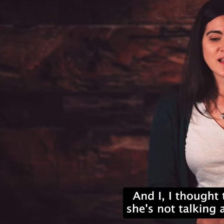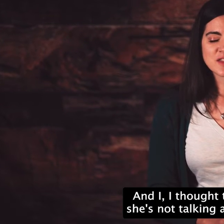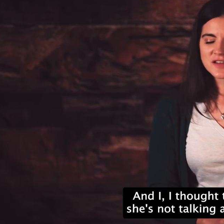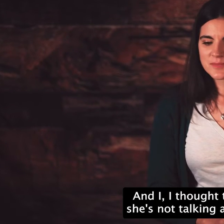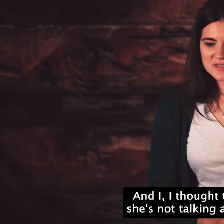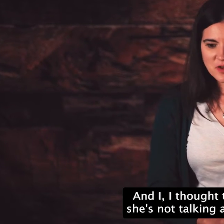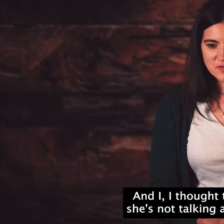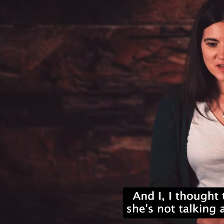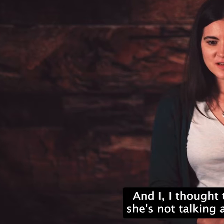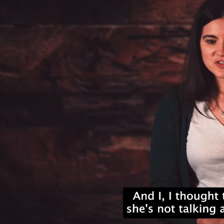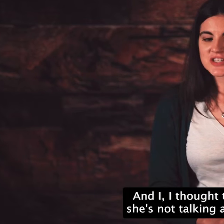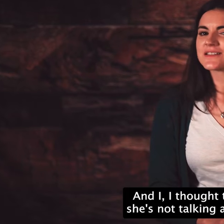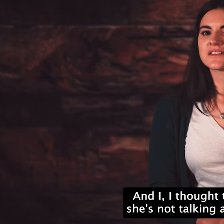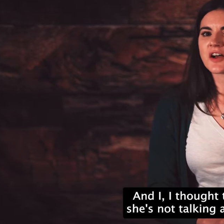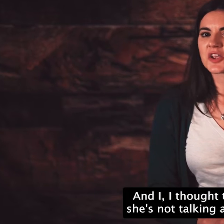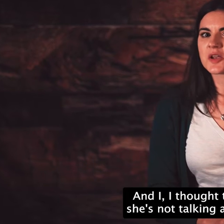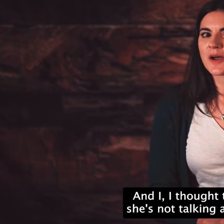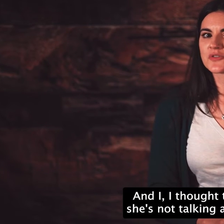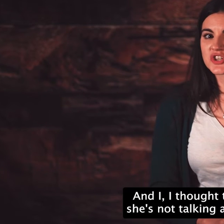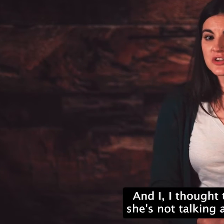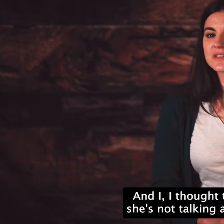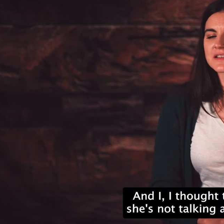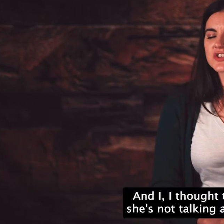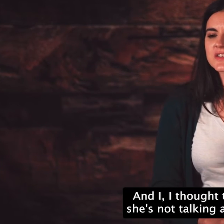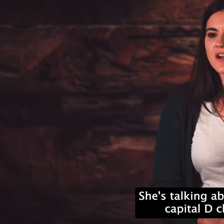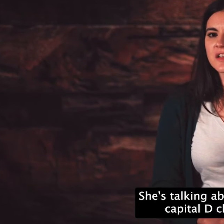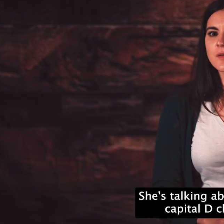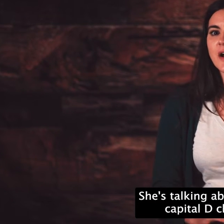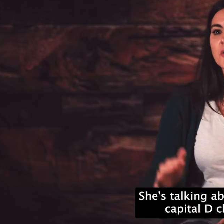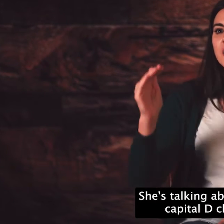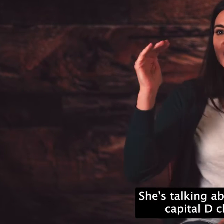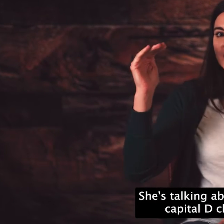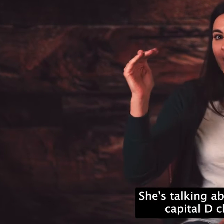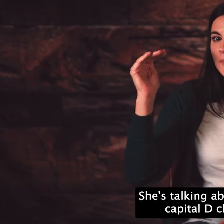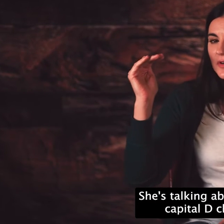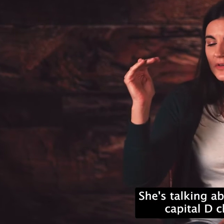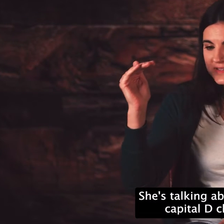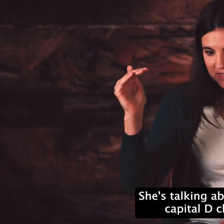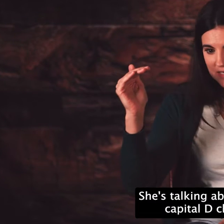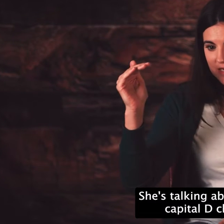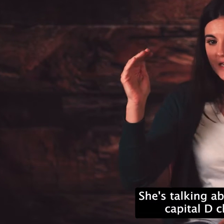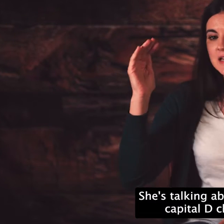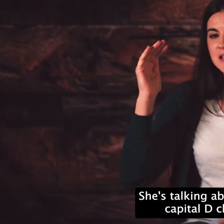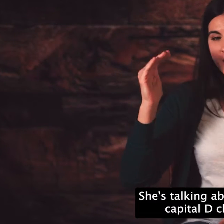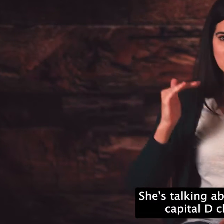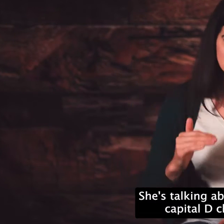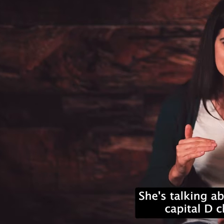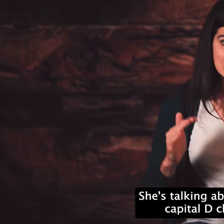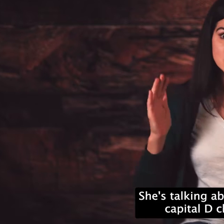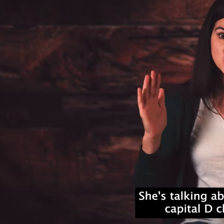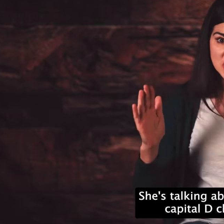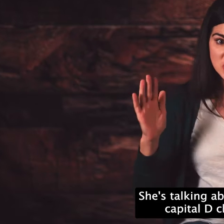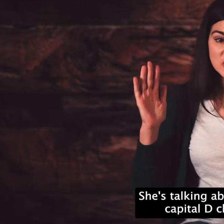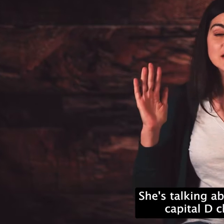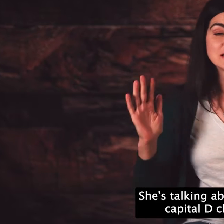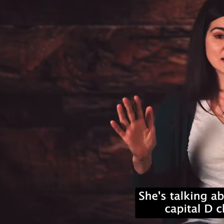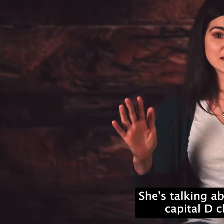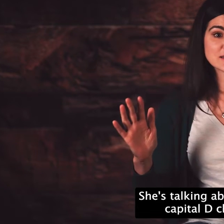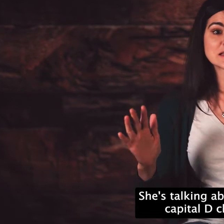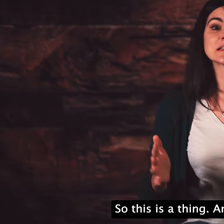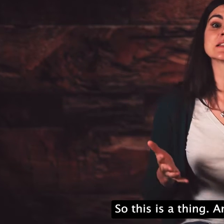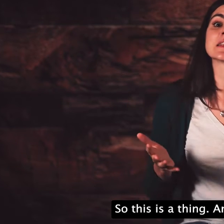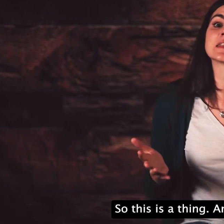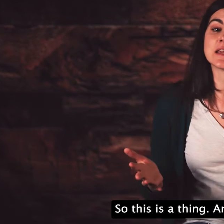I thought to myself, like, she's not talking about chill days. She's talking about capital C, capital D chill